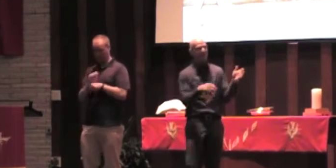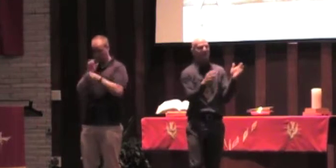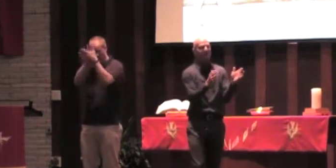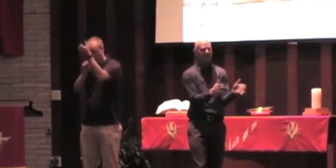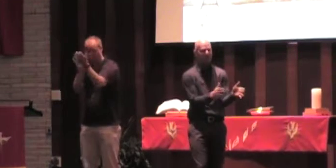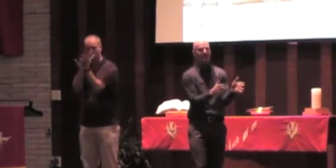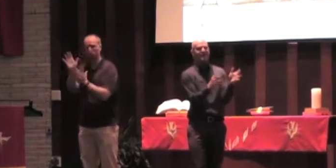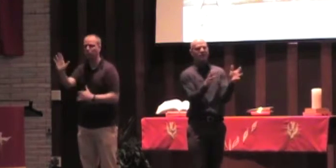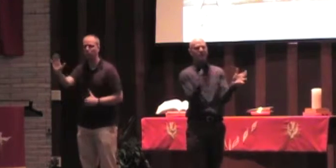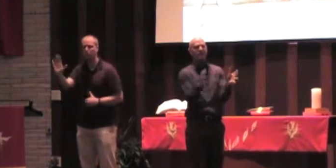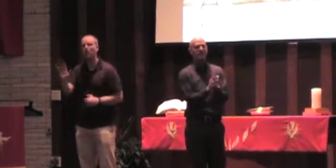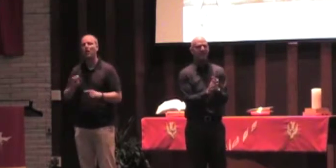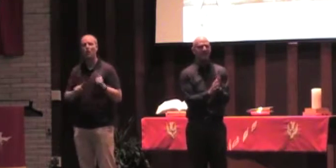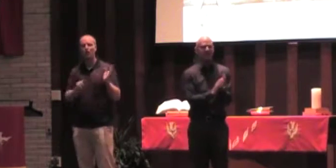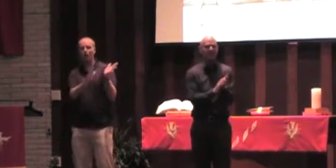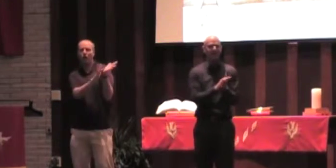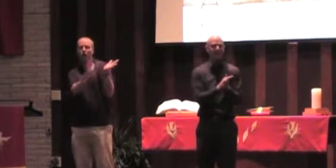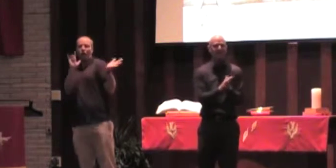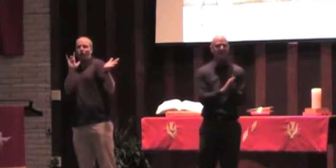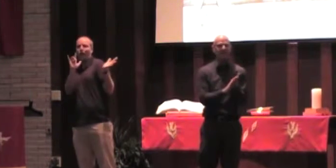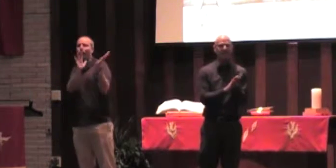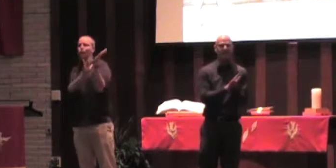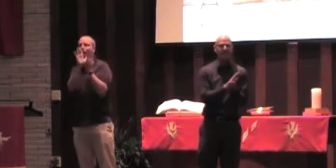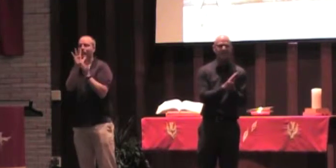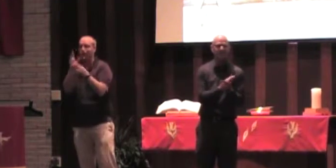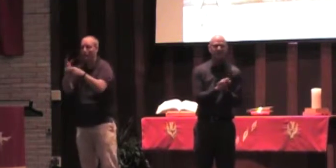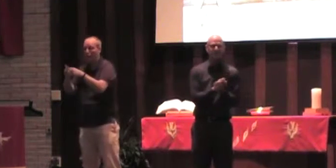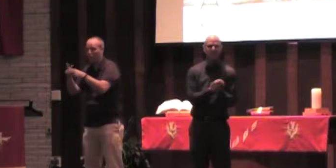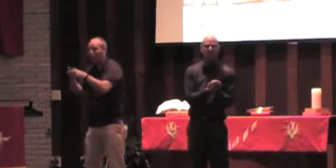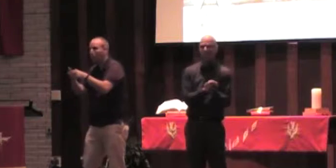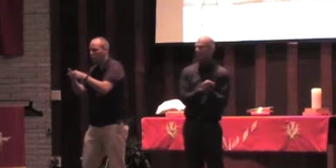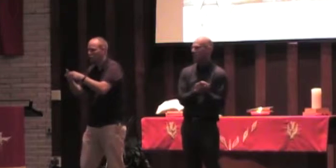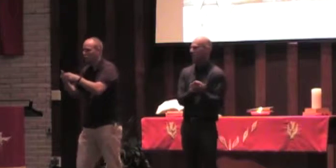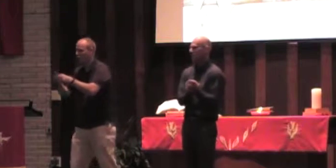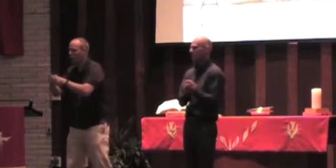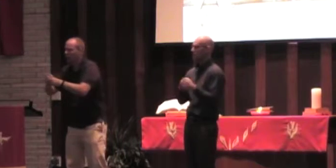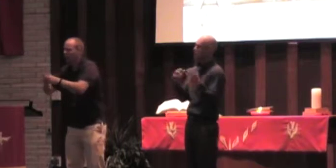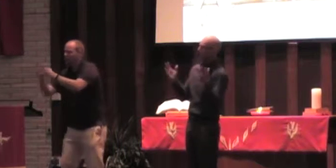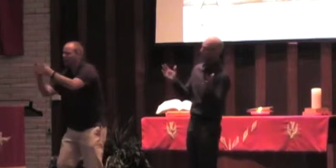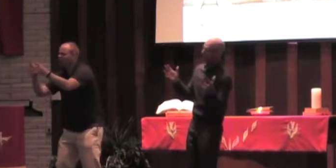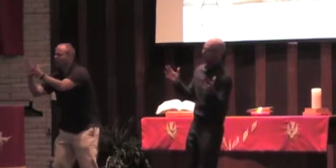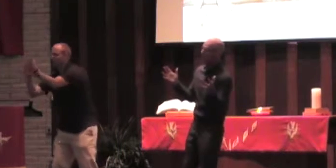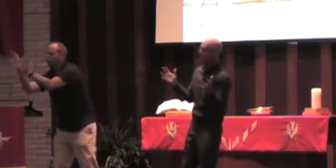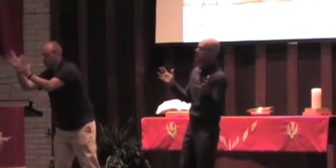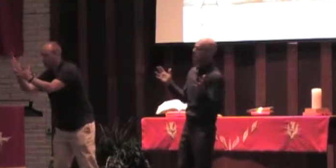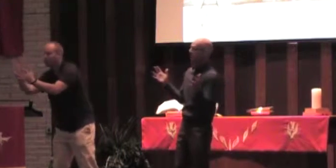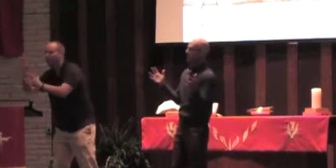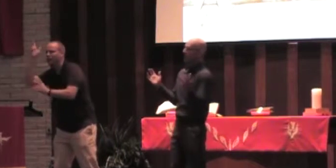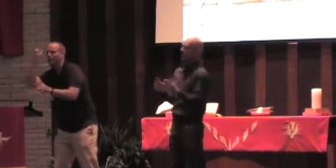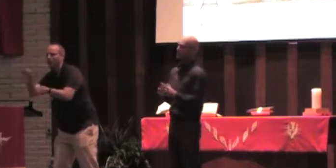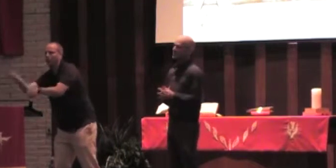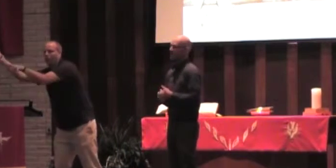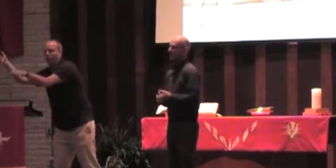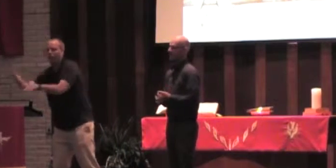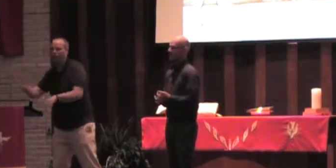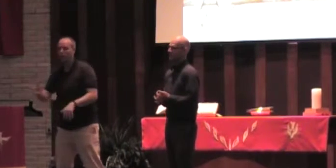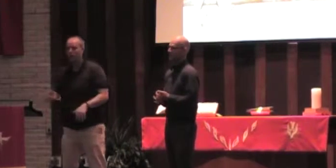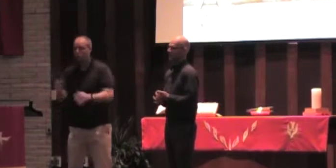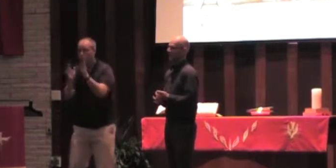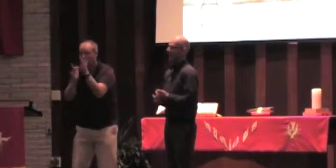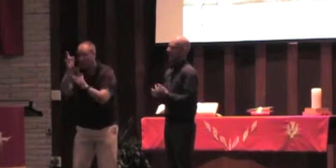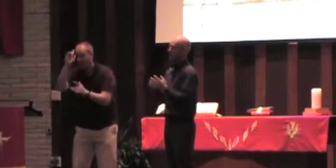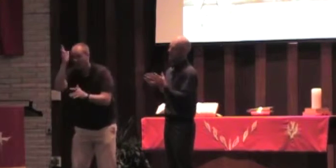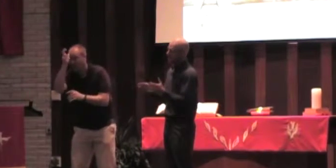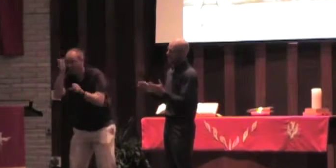began to invoke Jesus' name in casting out demons in people's lives, presumably around the synagogue.